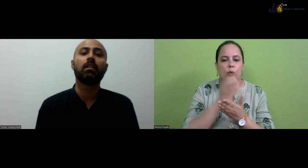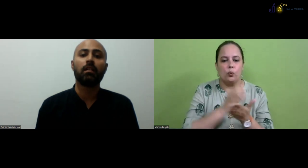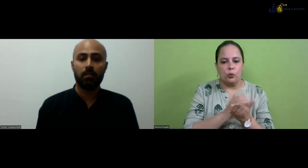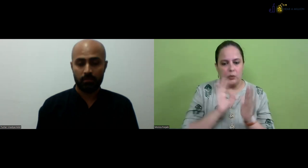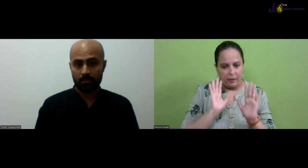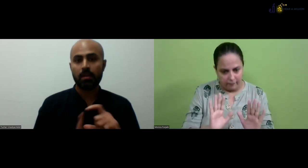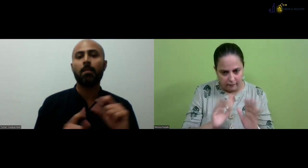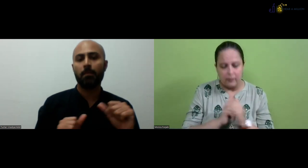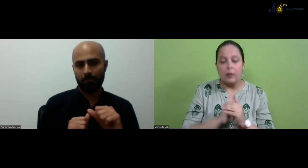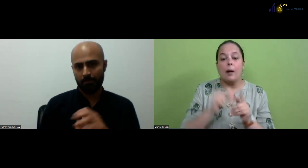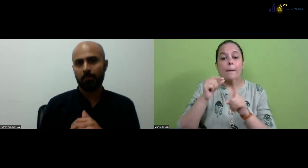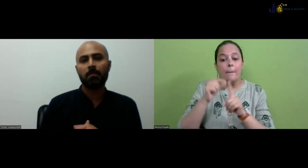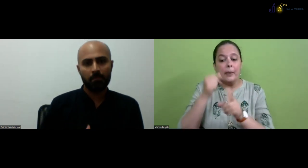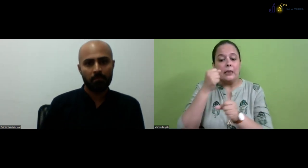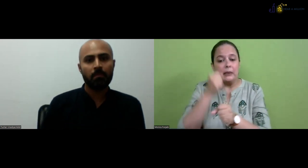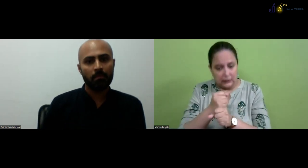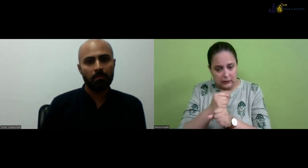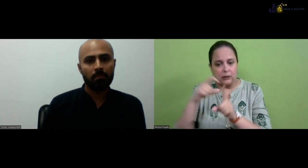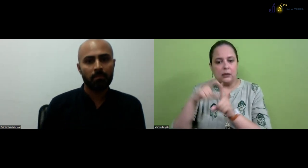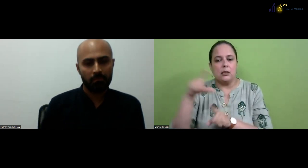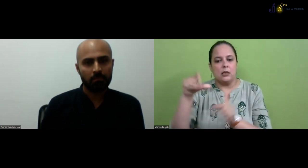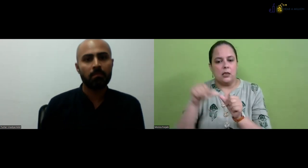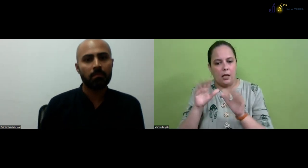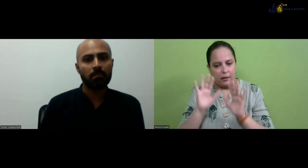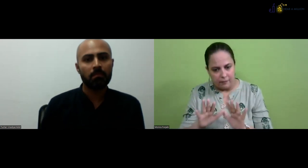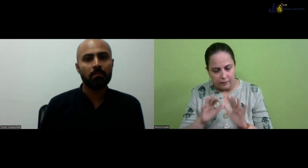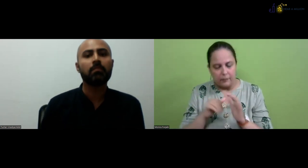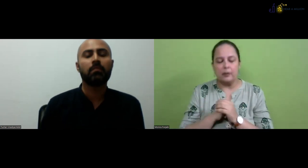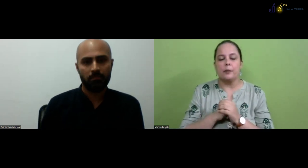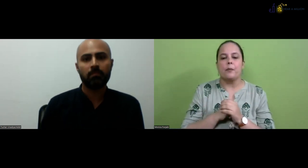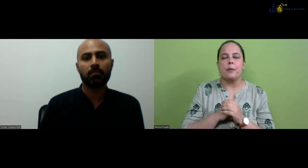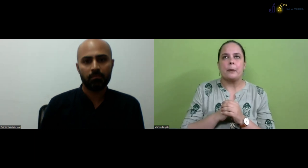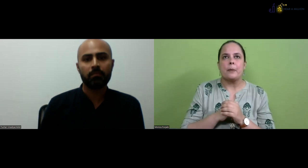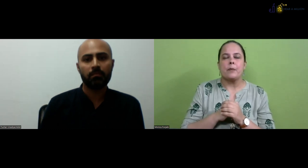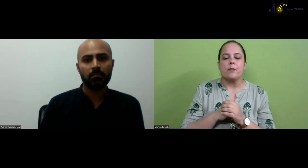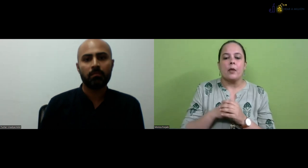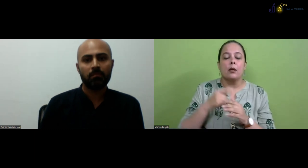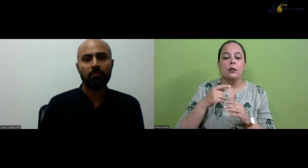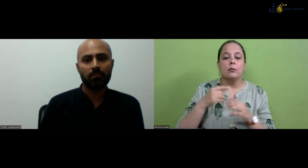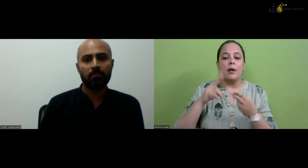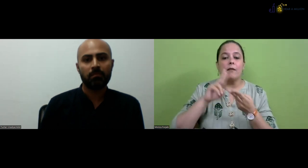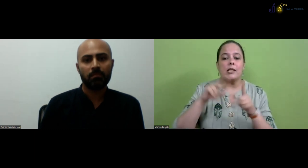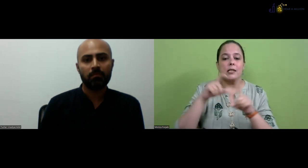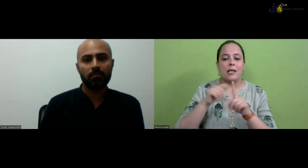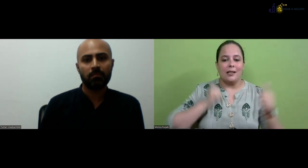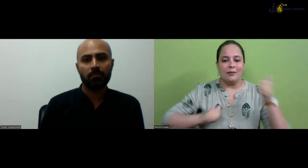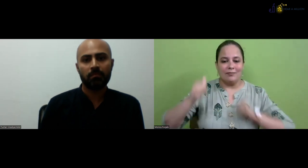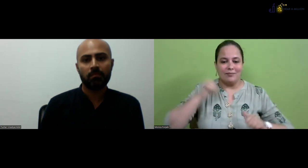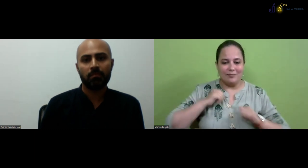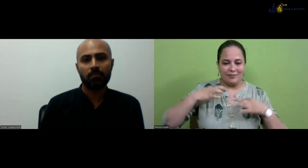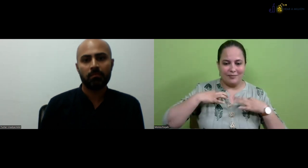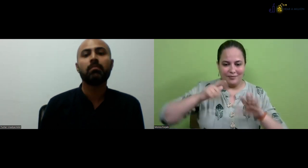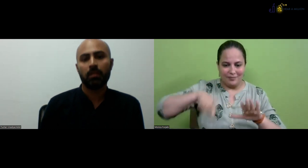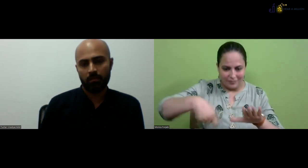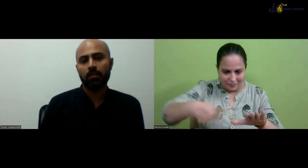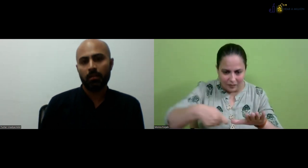So we have a DCA, the computer course as well. One year diploma course. And PG, DCA also. We have